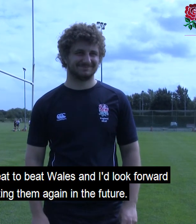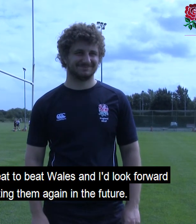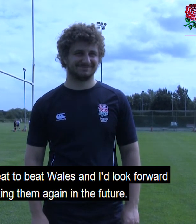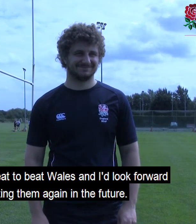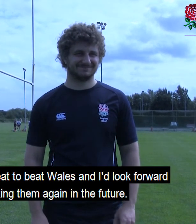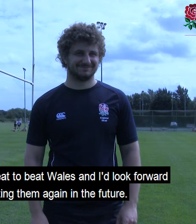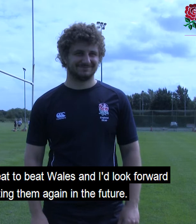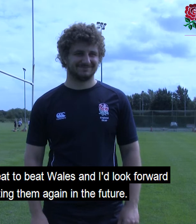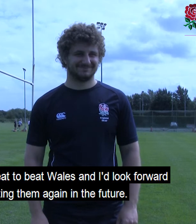again in the future.